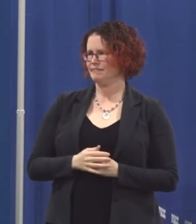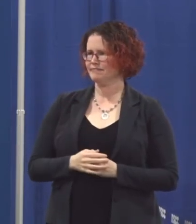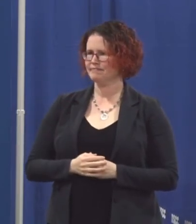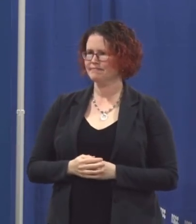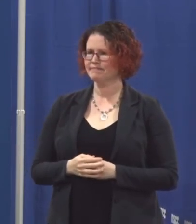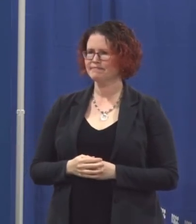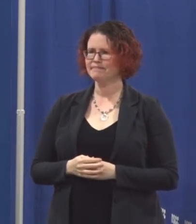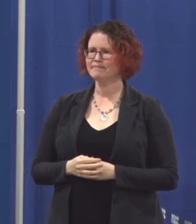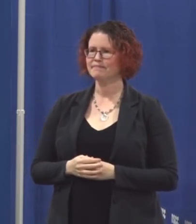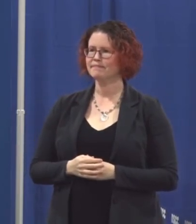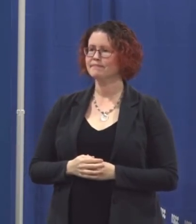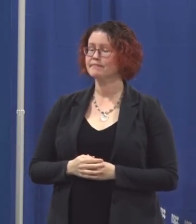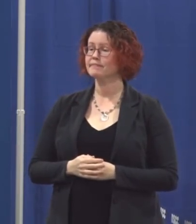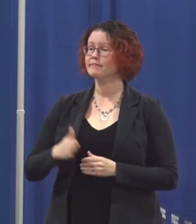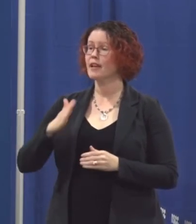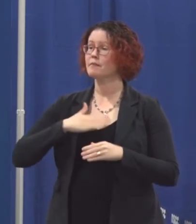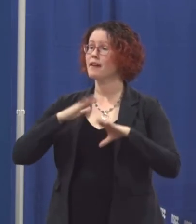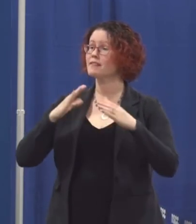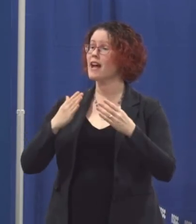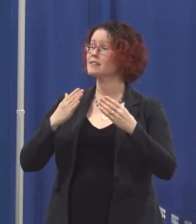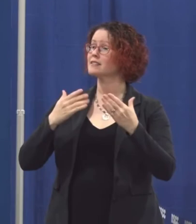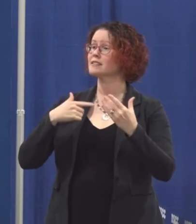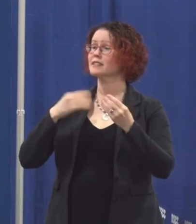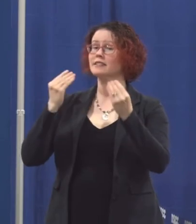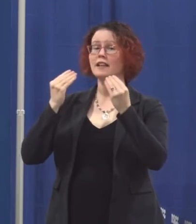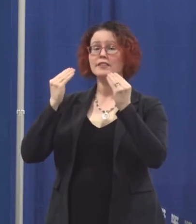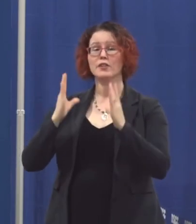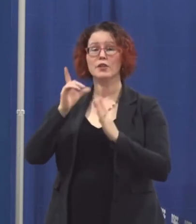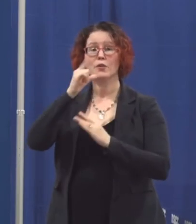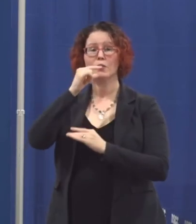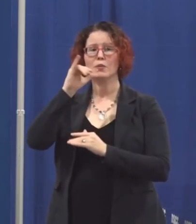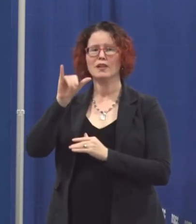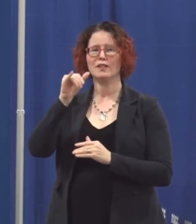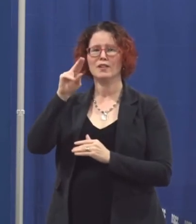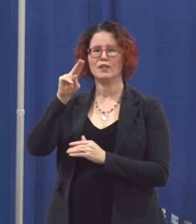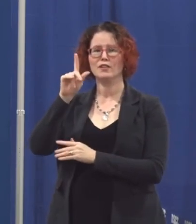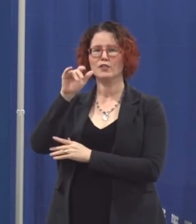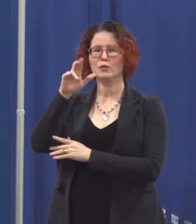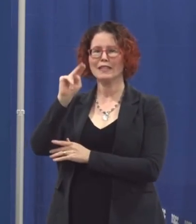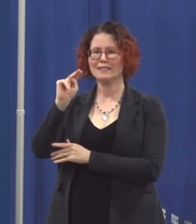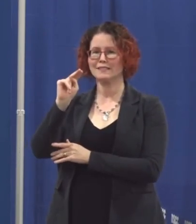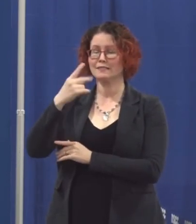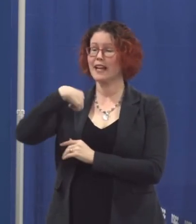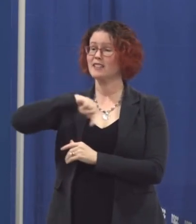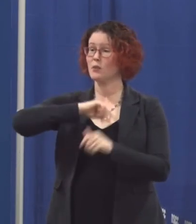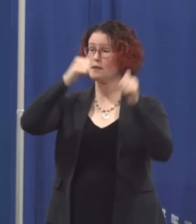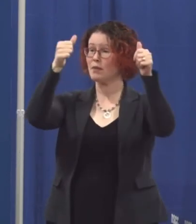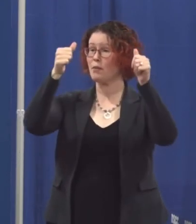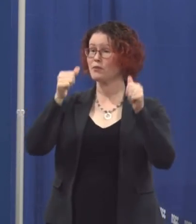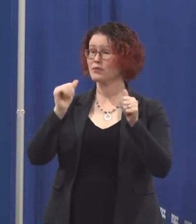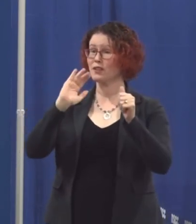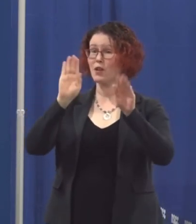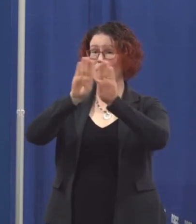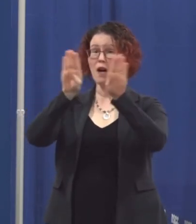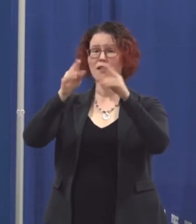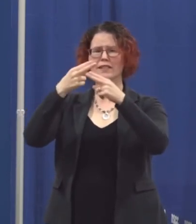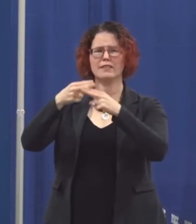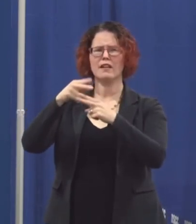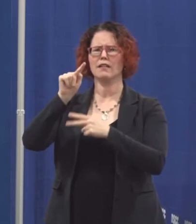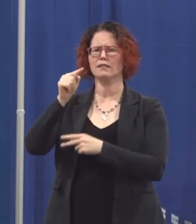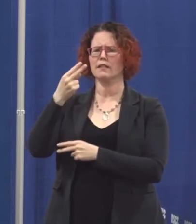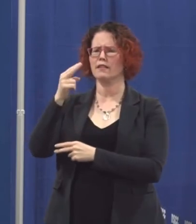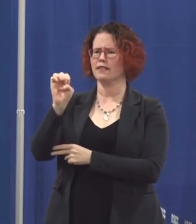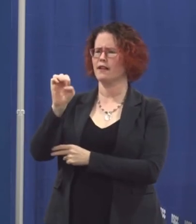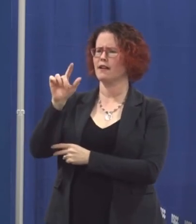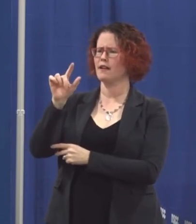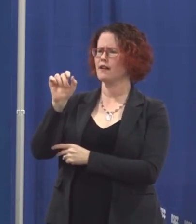classes that was taught by Julian so we have the love act posted on our wall for those of you who